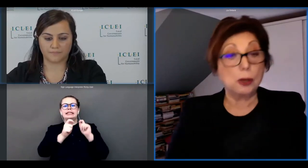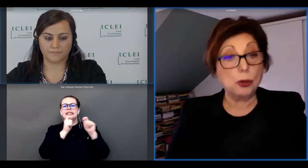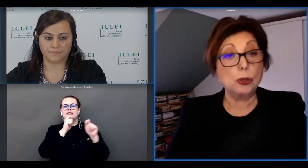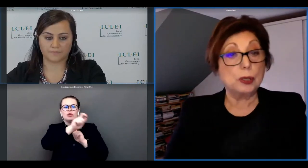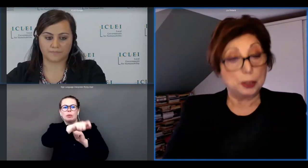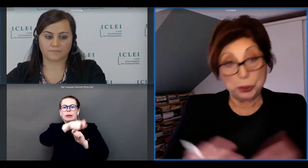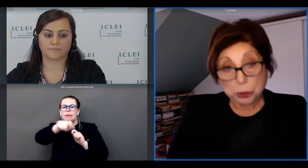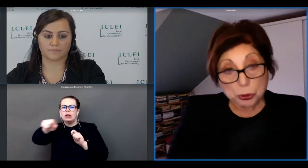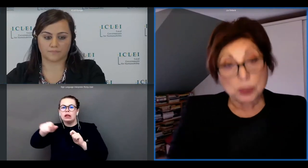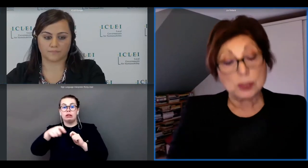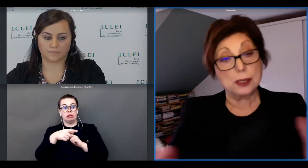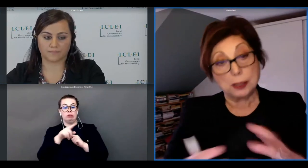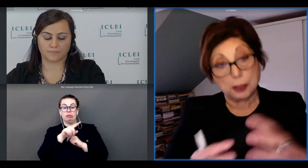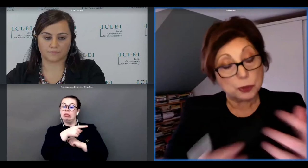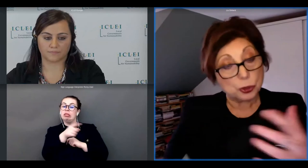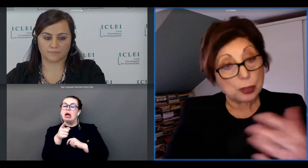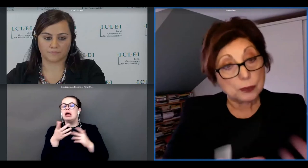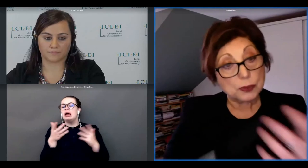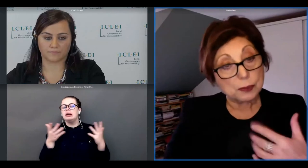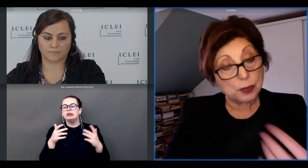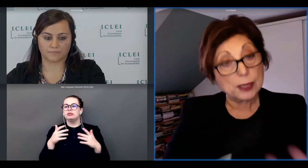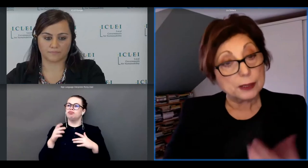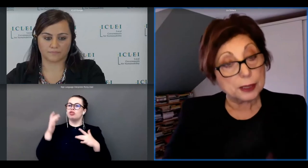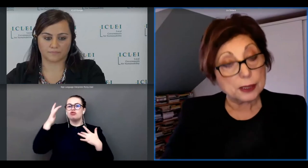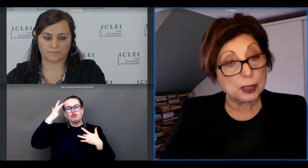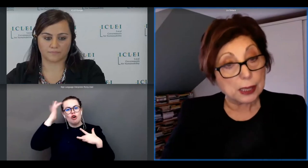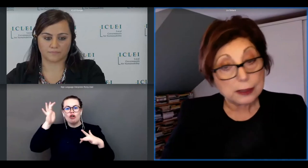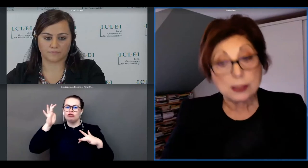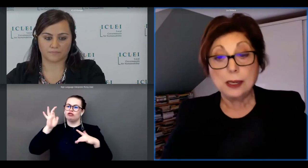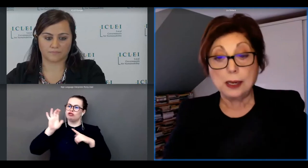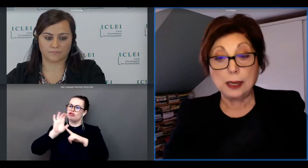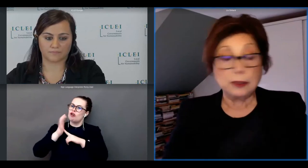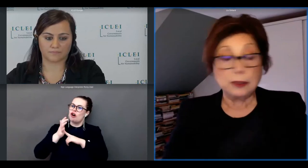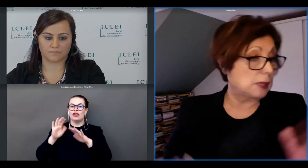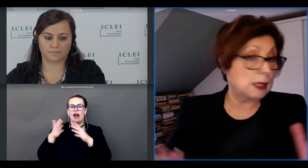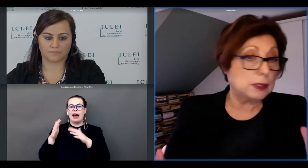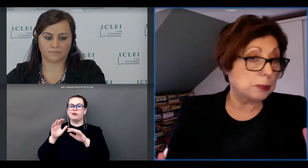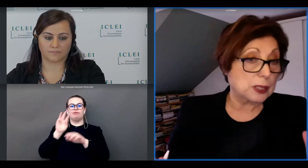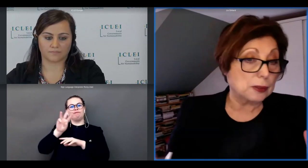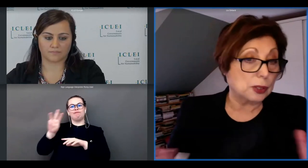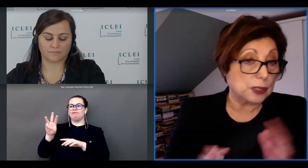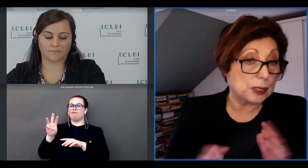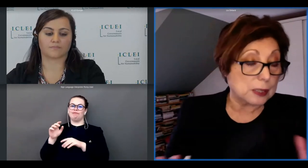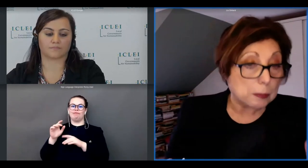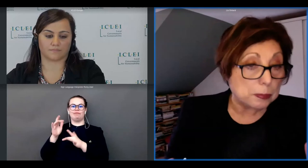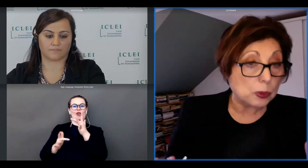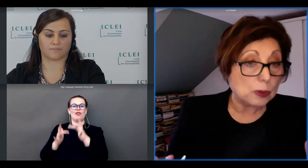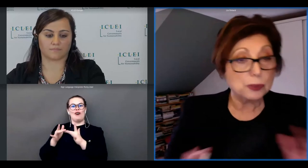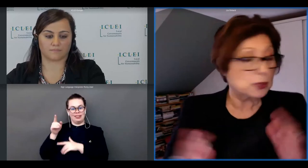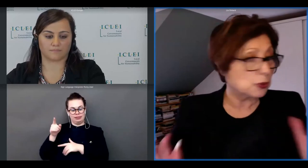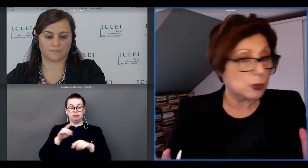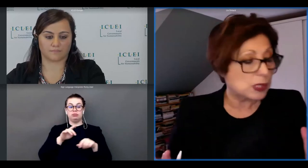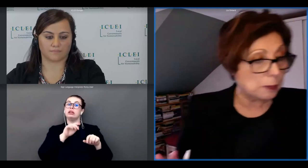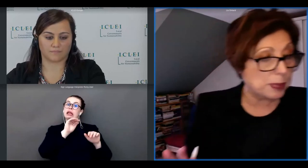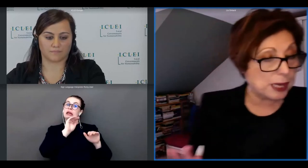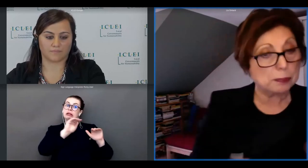or used the cultural content via the internet and 90 of their sample which